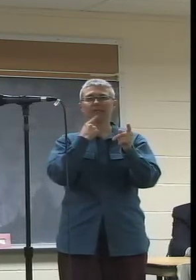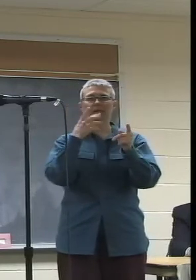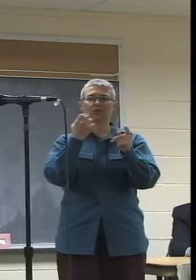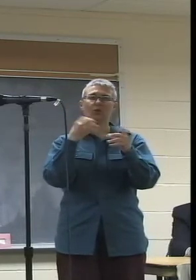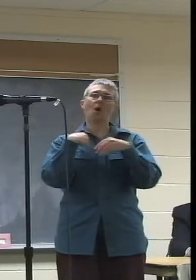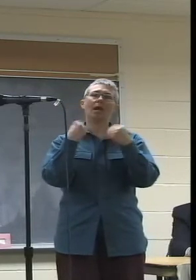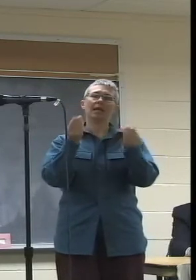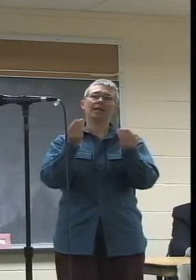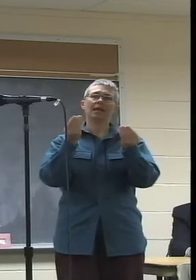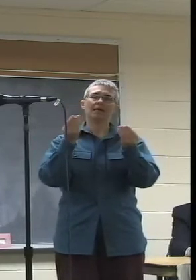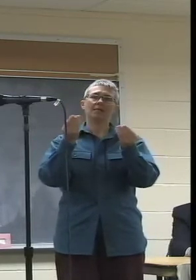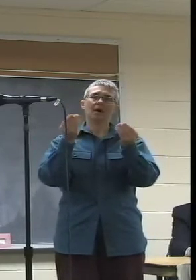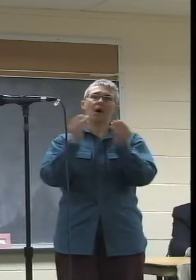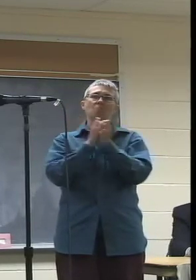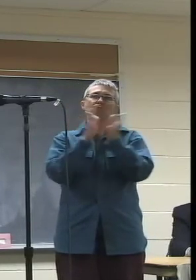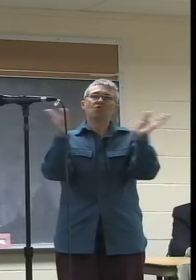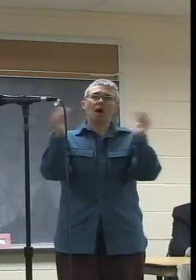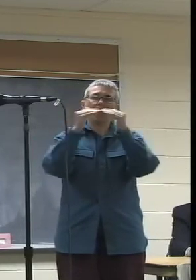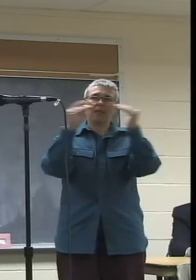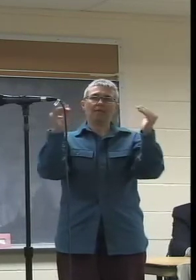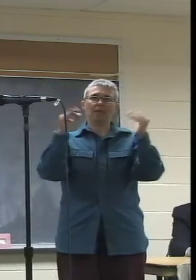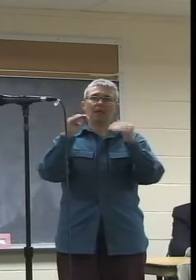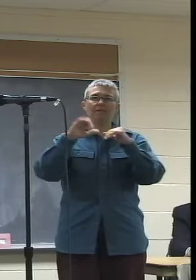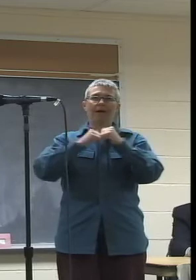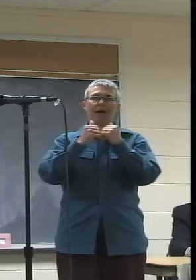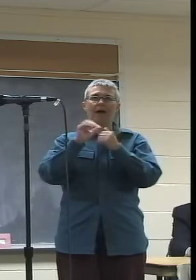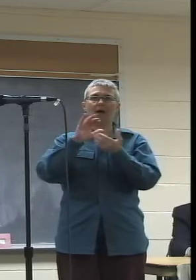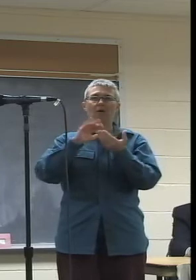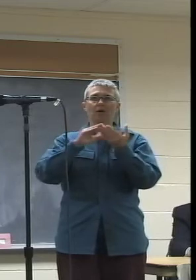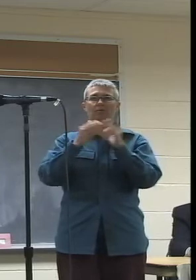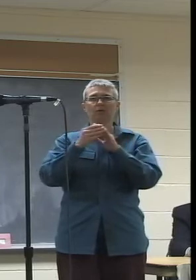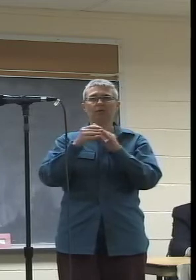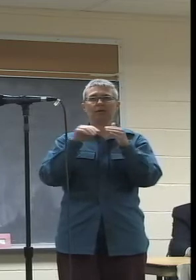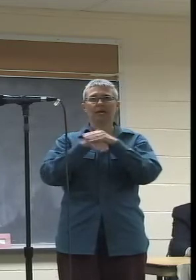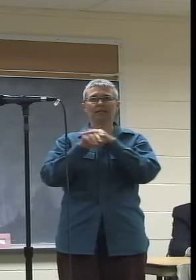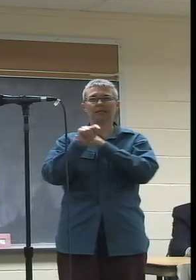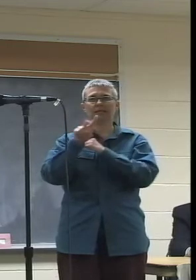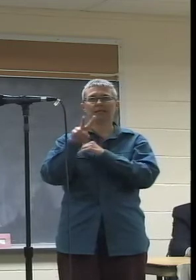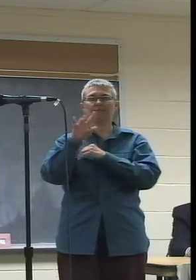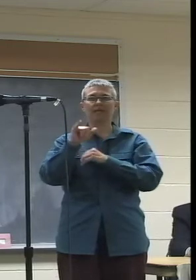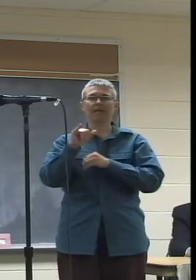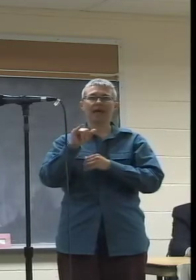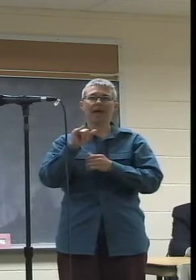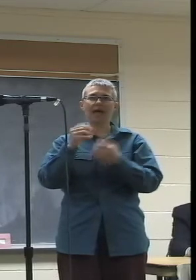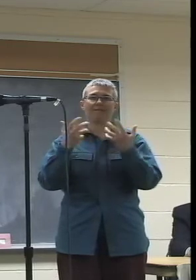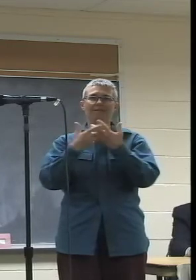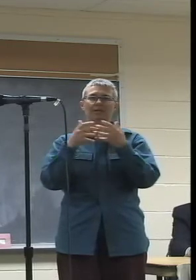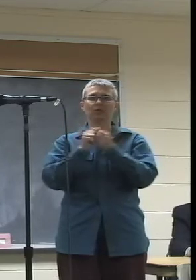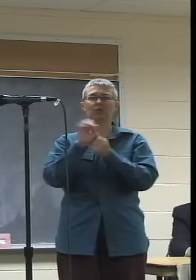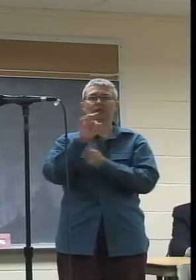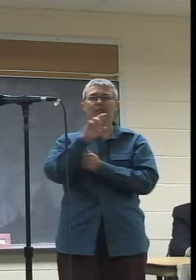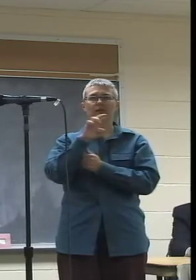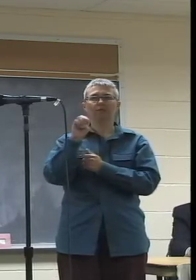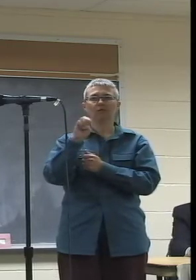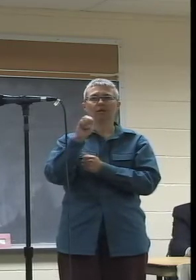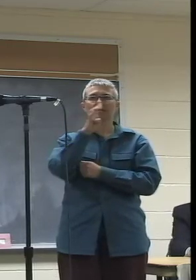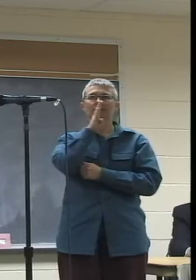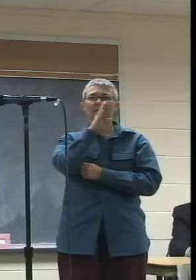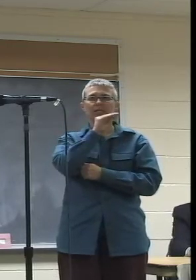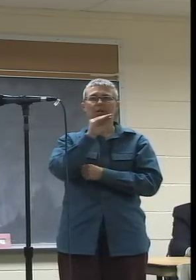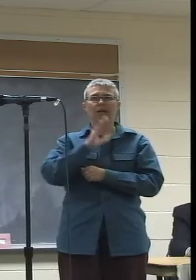of how community access television stations such as NCTV fit into how we think about free speech and our basic democratic rights.